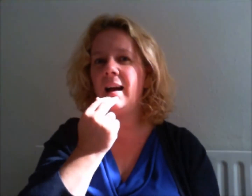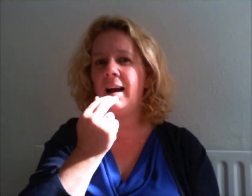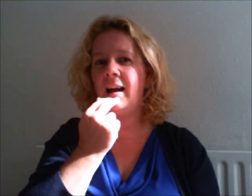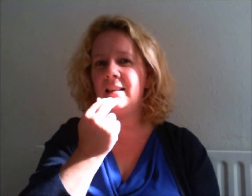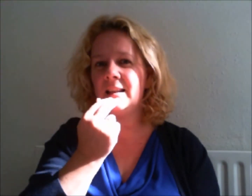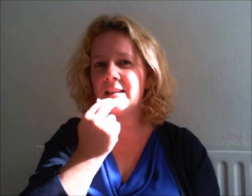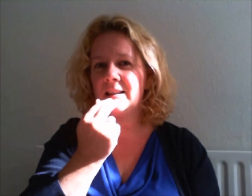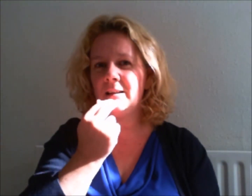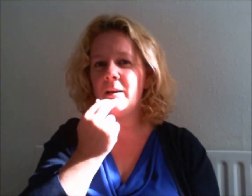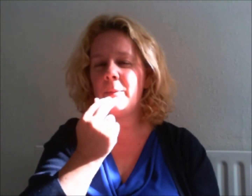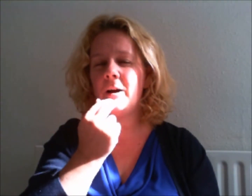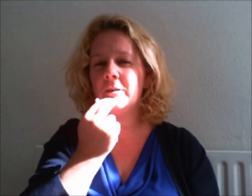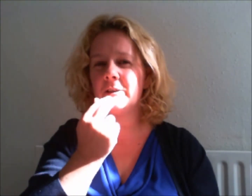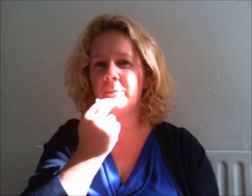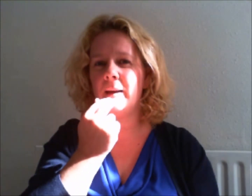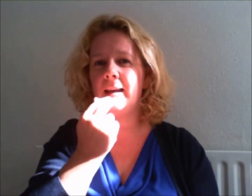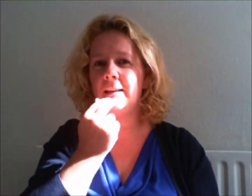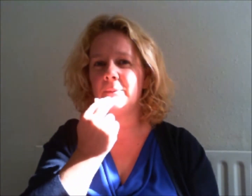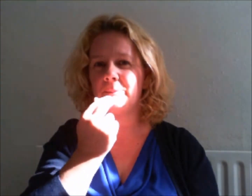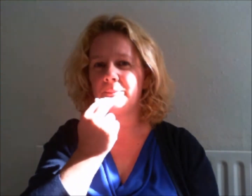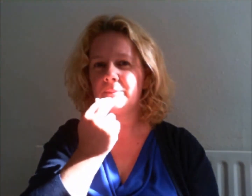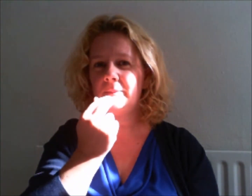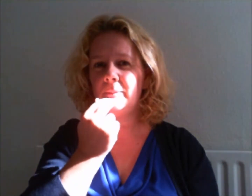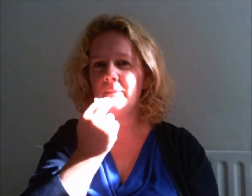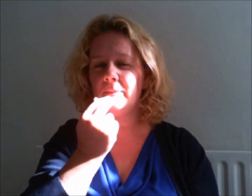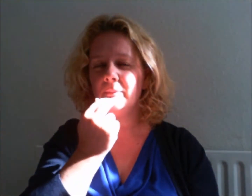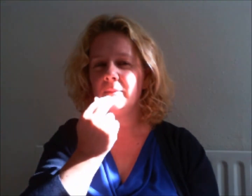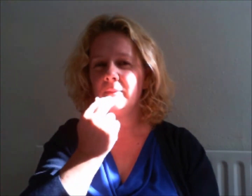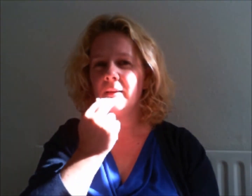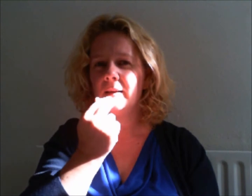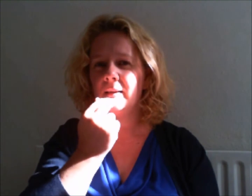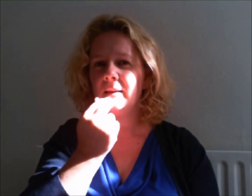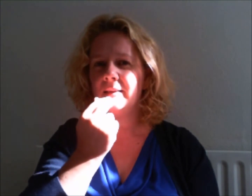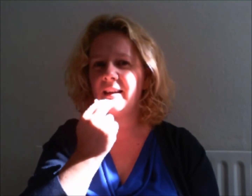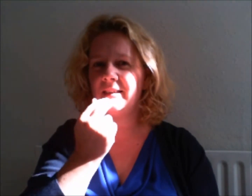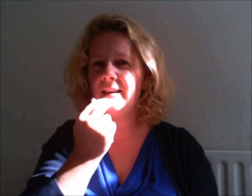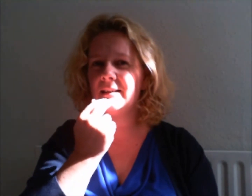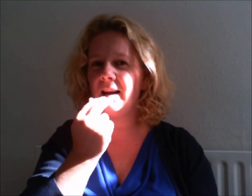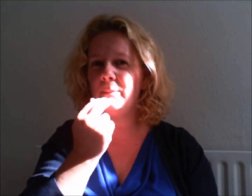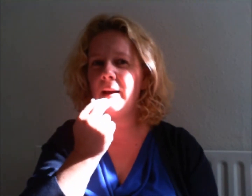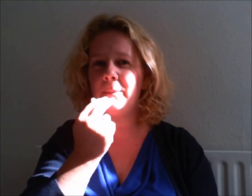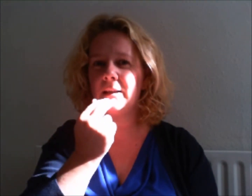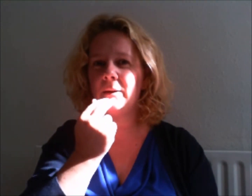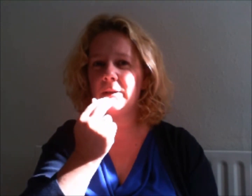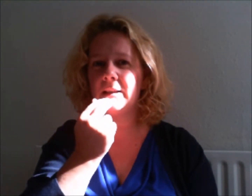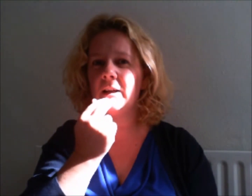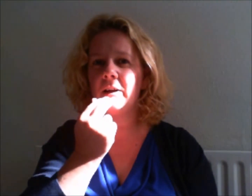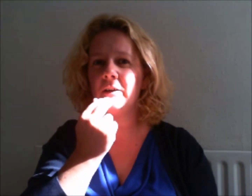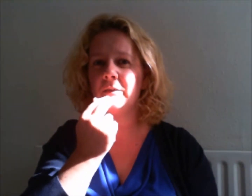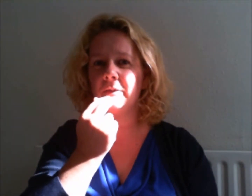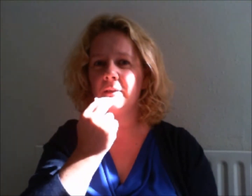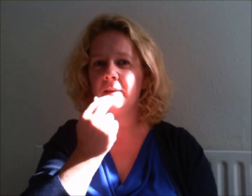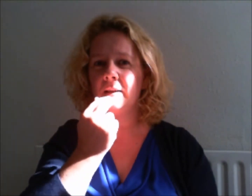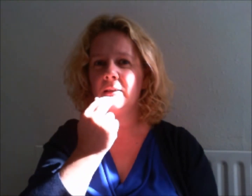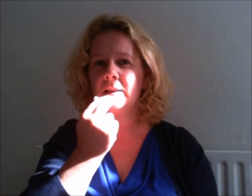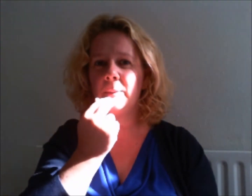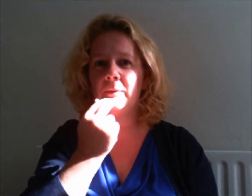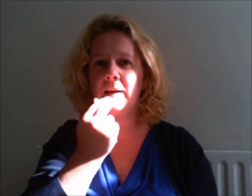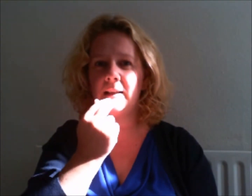And there's still a part of me that thinks I maybe don't deserve to be really